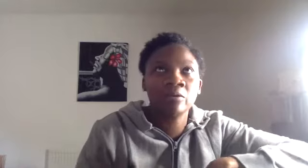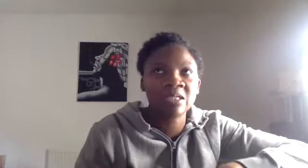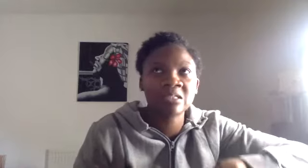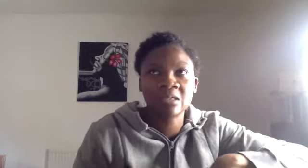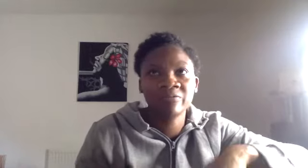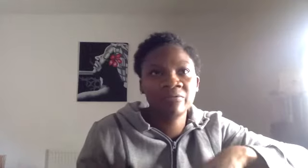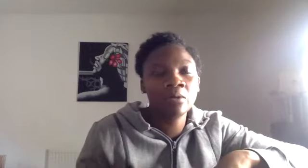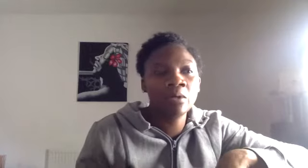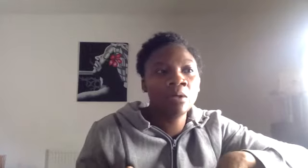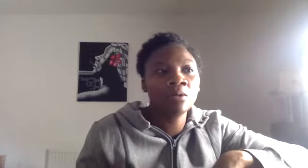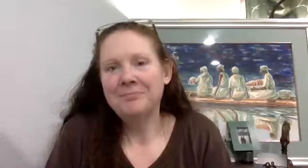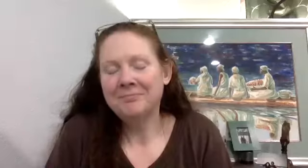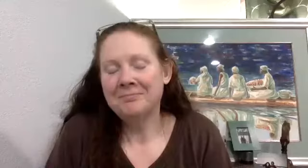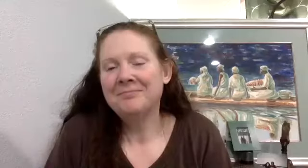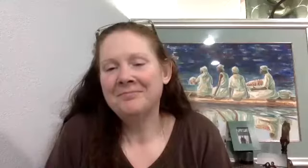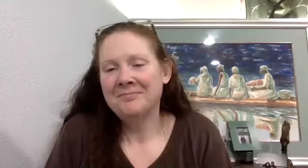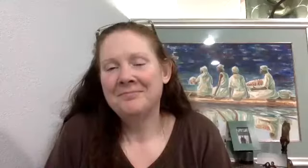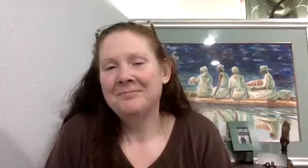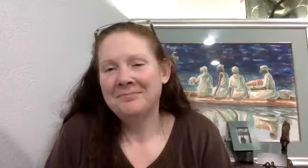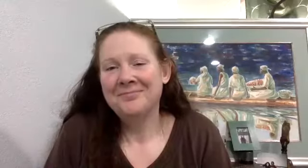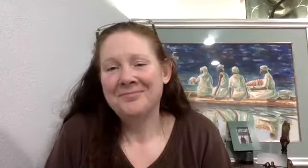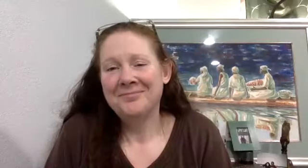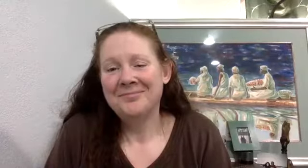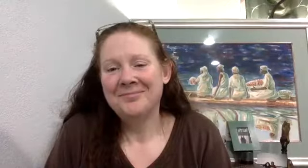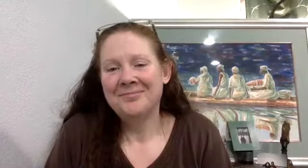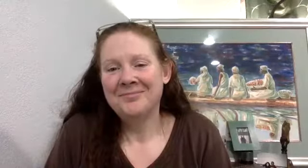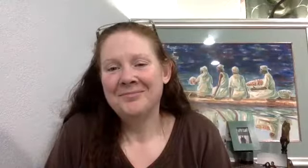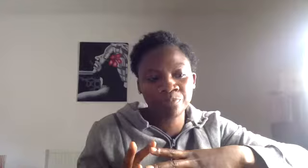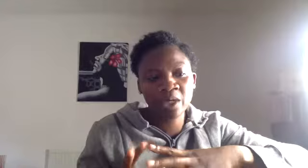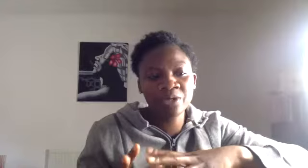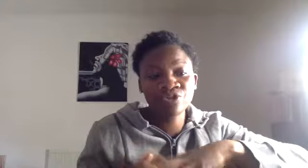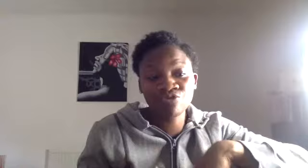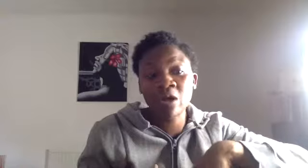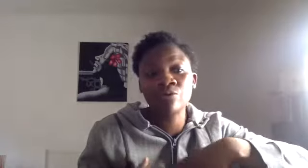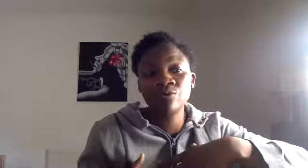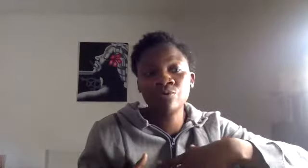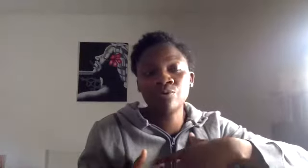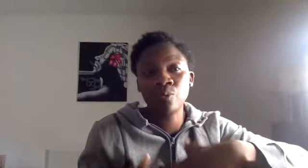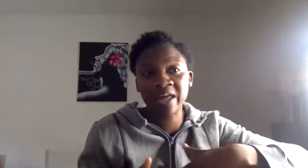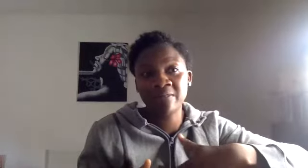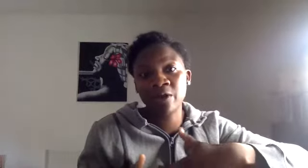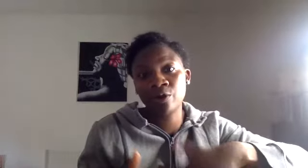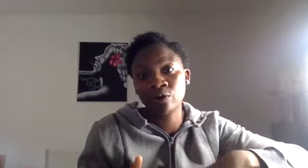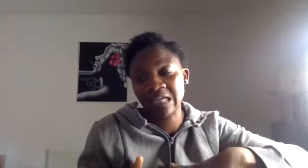Musk stuff. It will. People's, people's, um, struggle with lockdown,